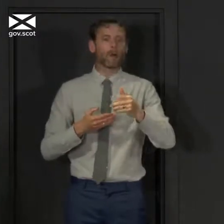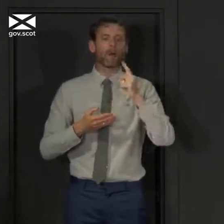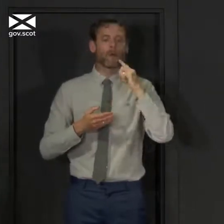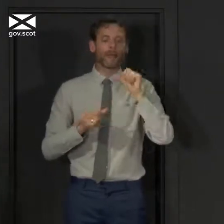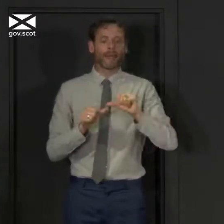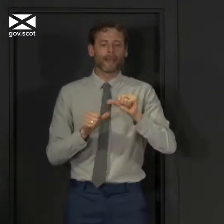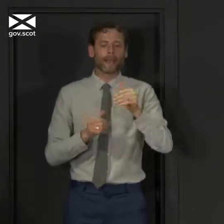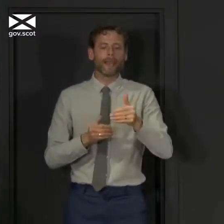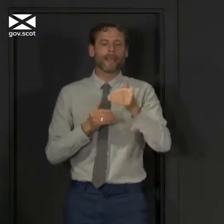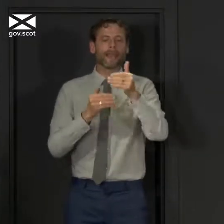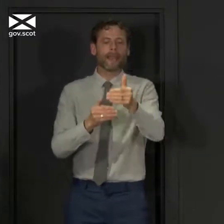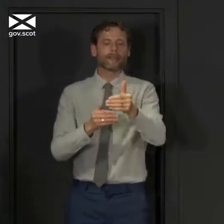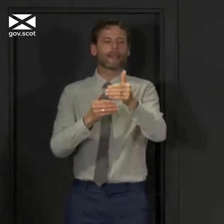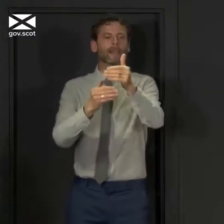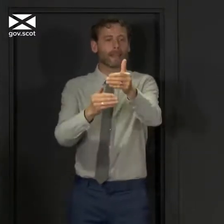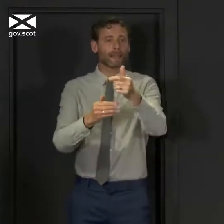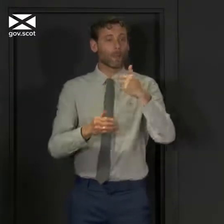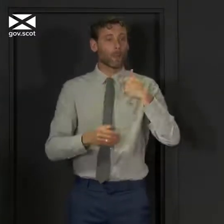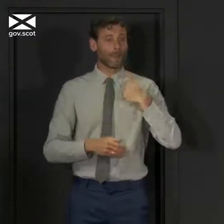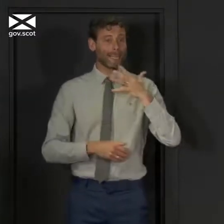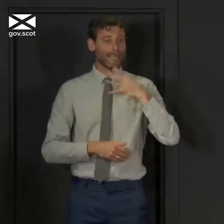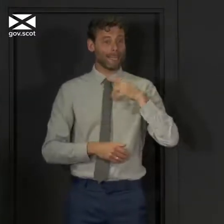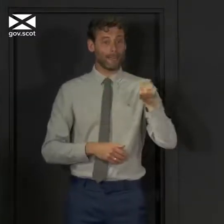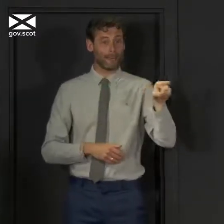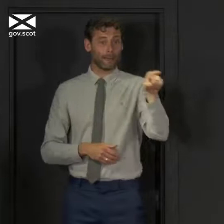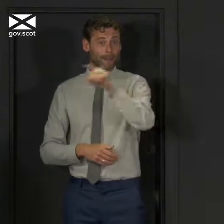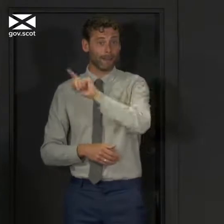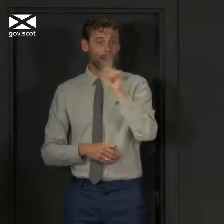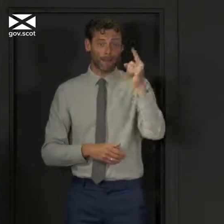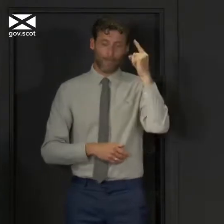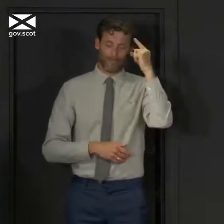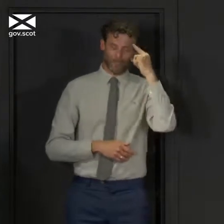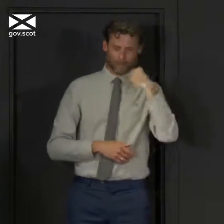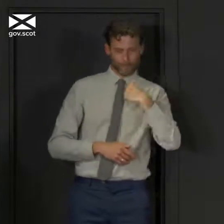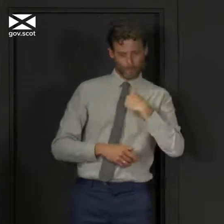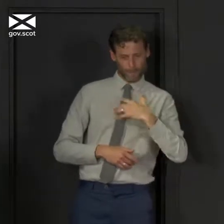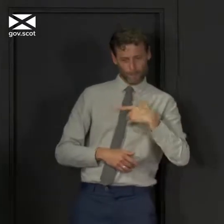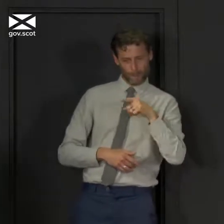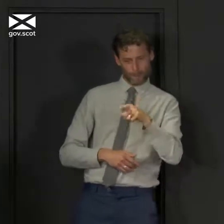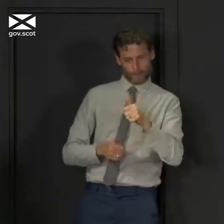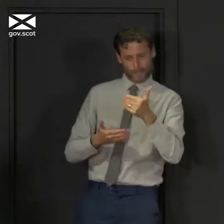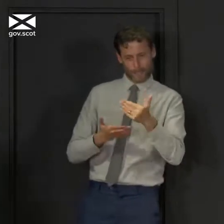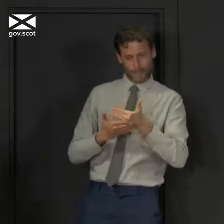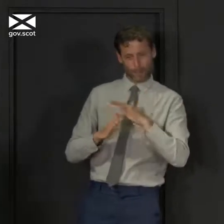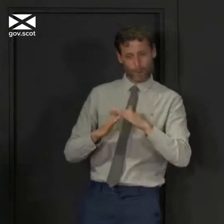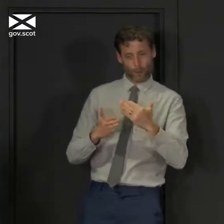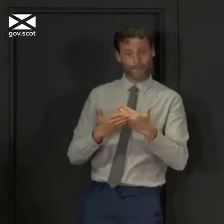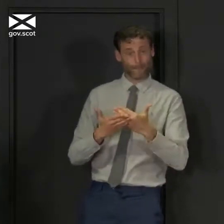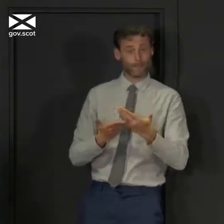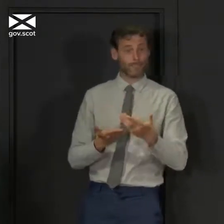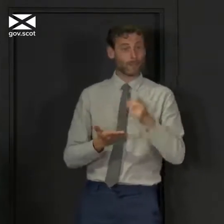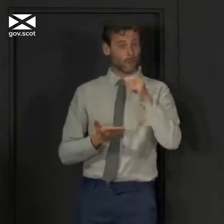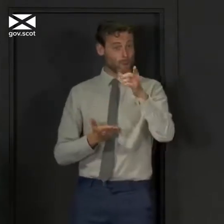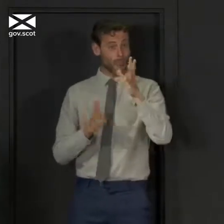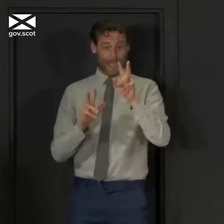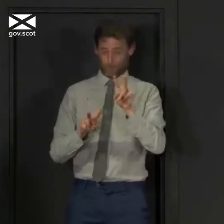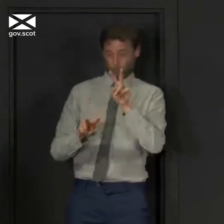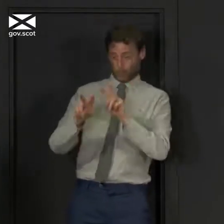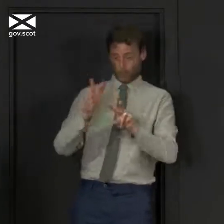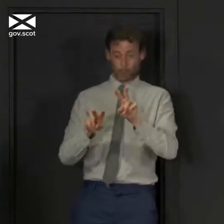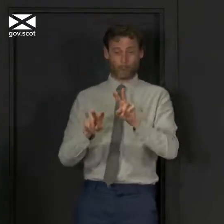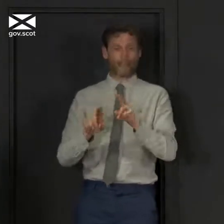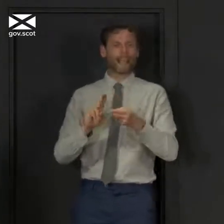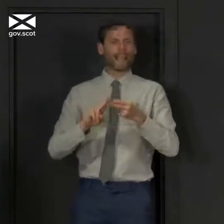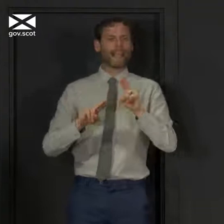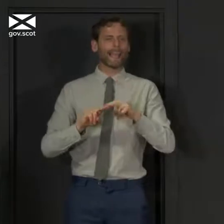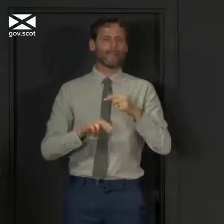on people's good judgment. That is inevitable. But of course, if we ever, and I'm not expecting or anticipating this, but if we find that people are